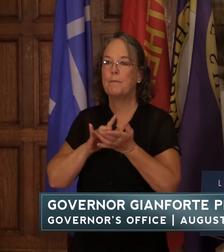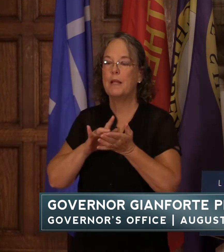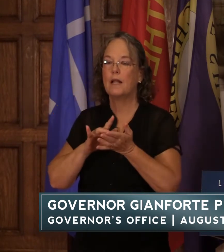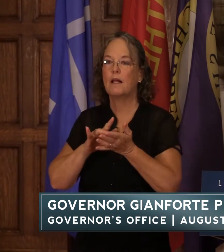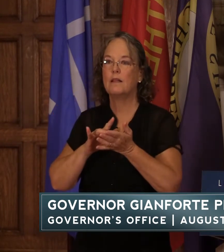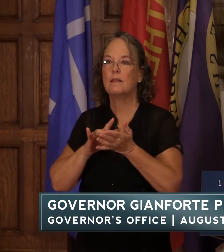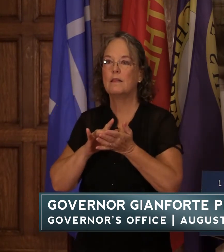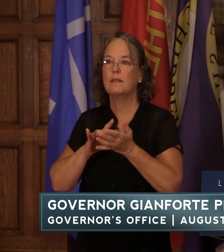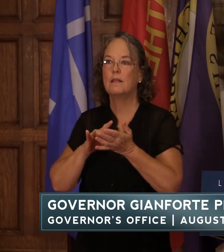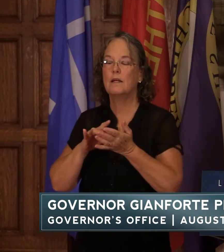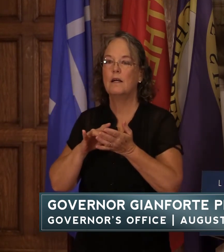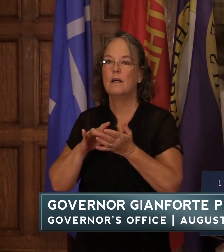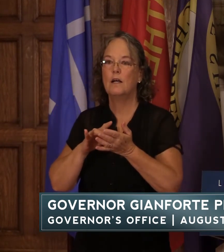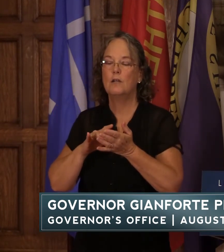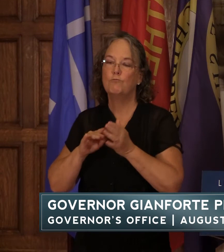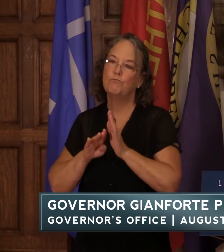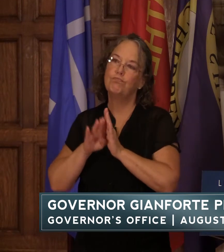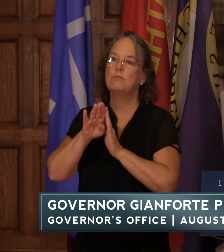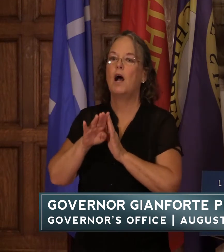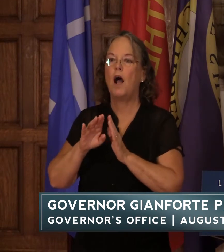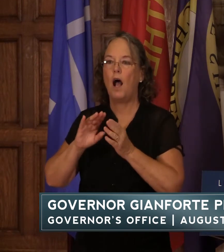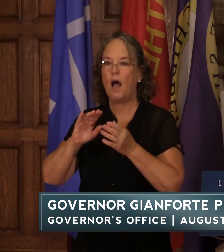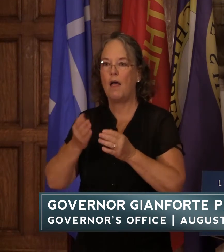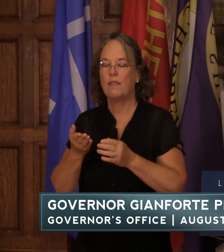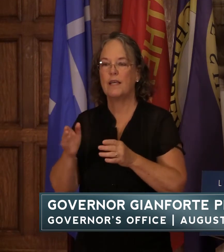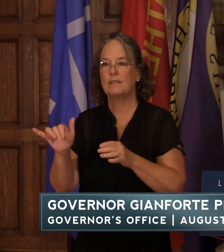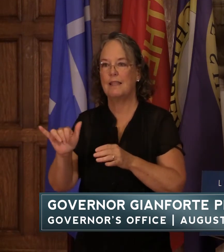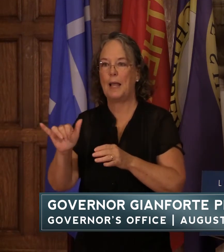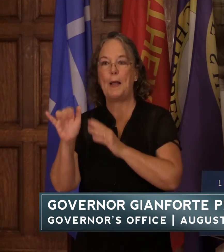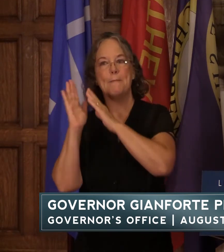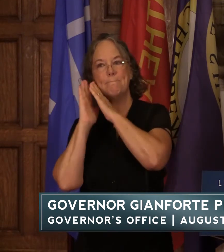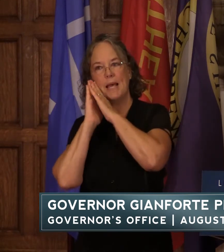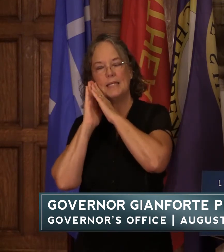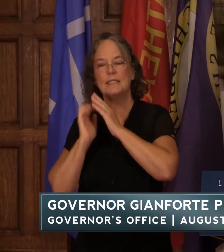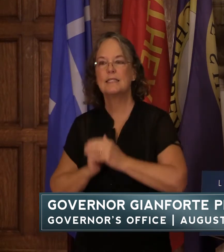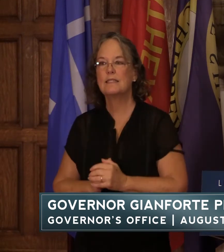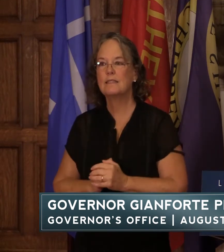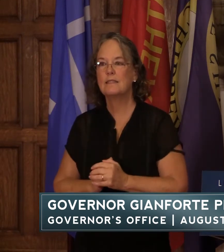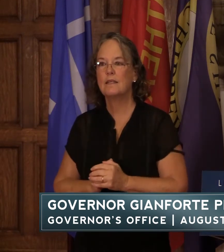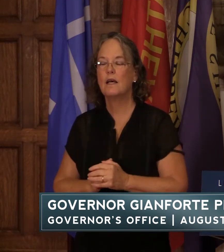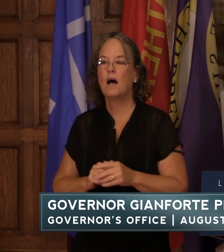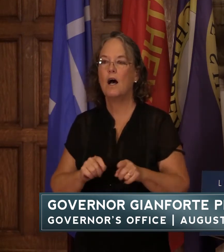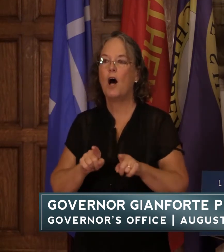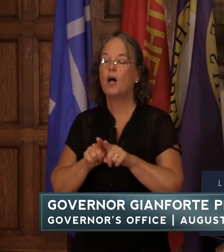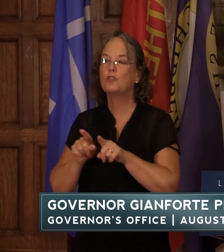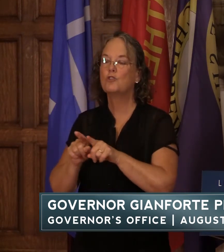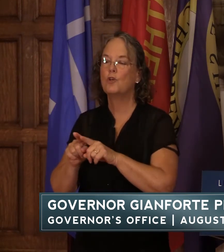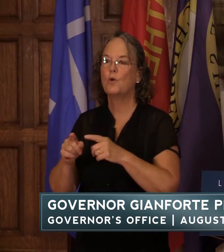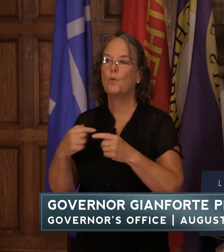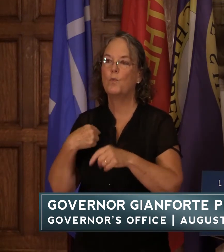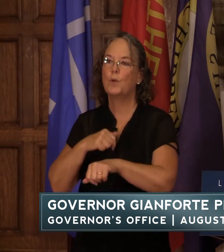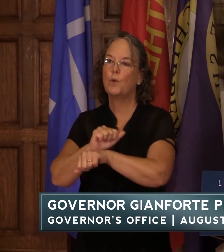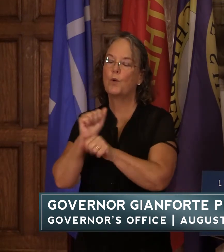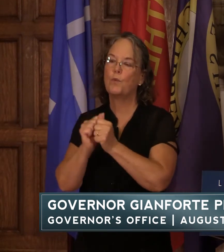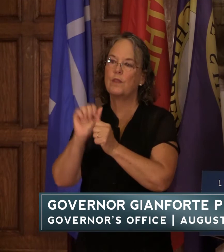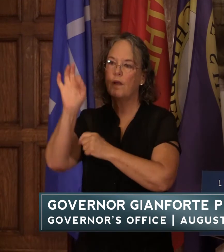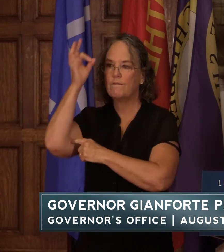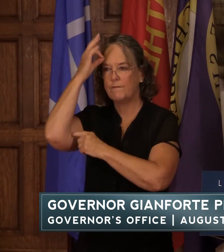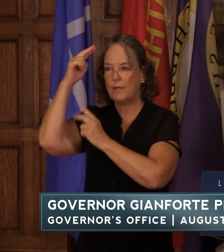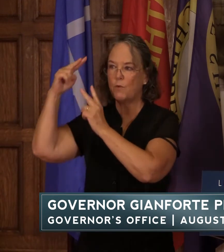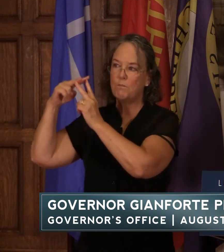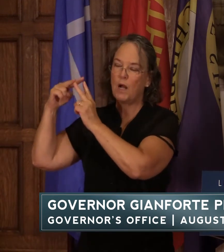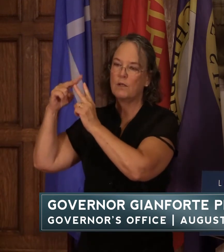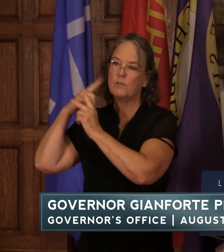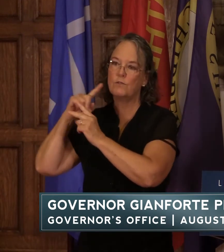medical surge items such as beds in addition to the state resources we have we work with our federal partners for